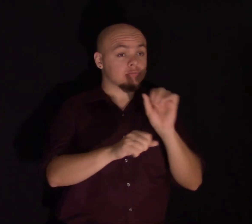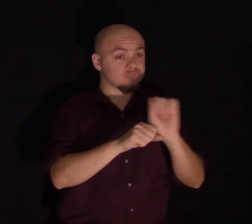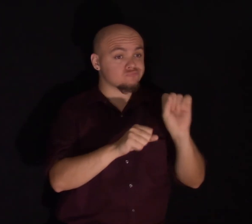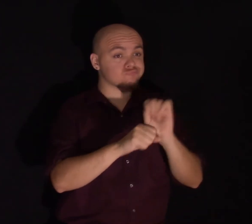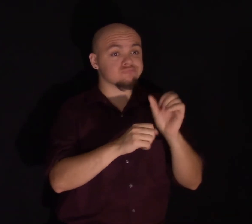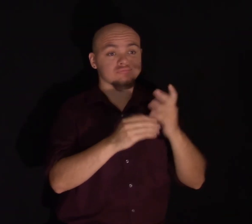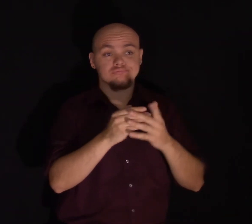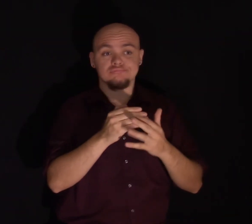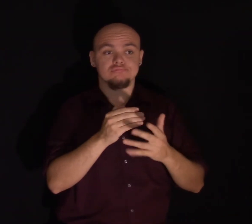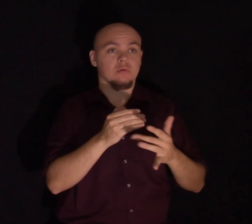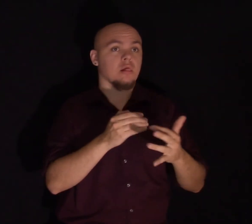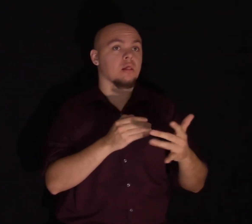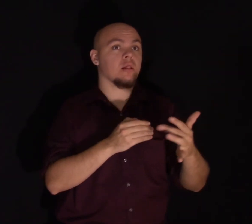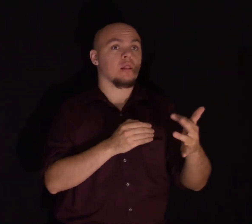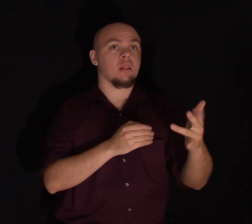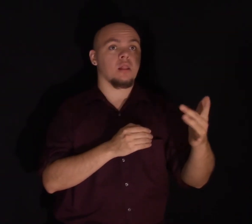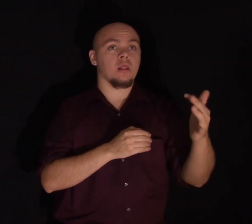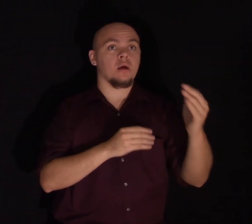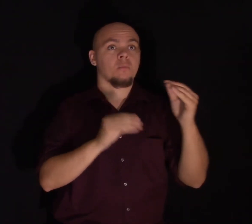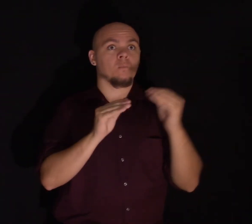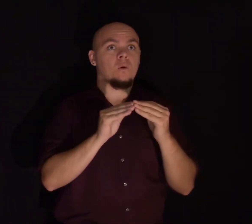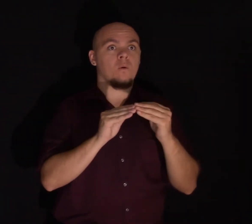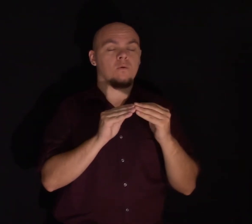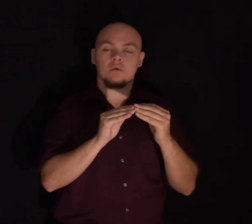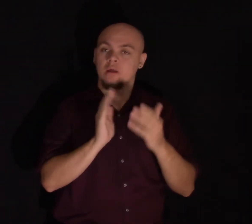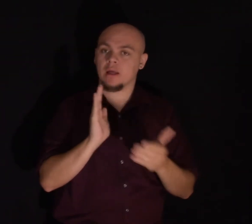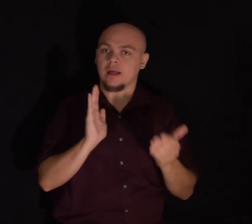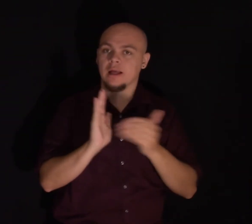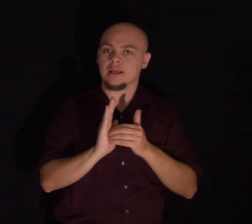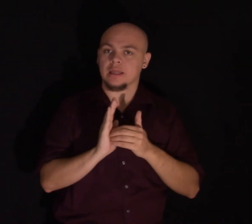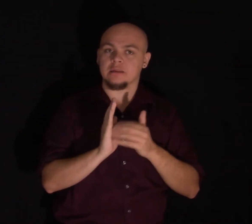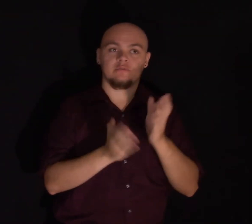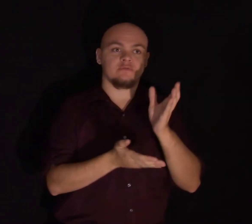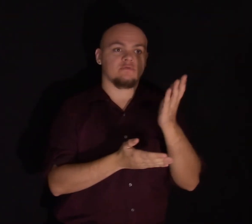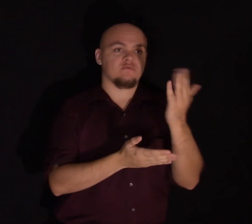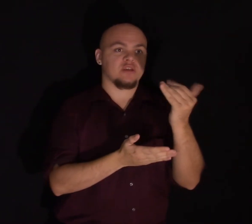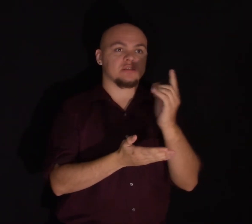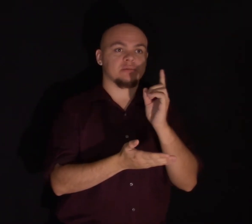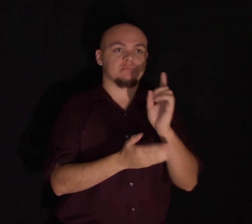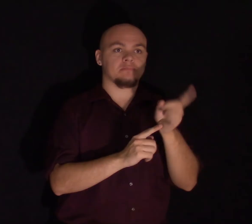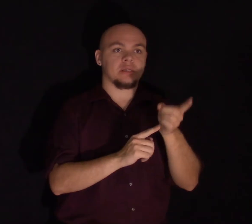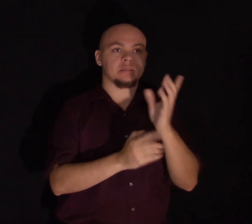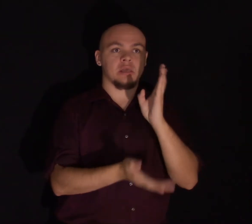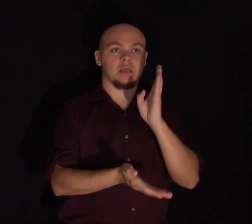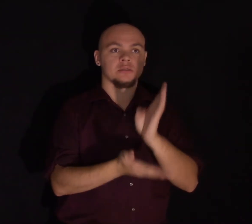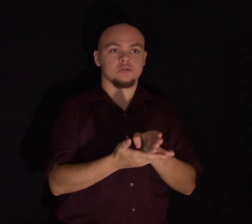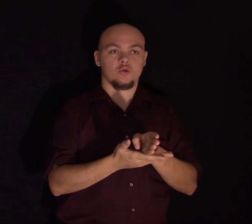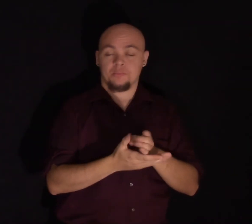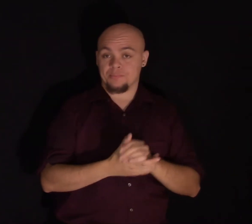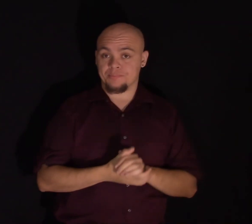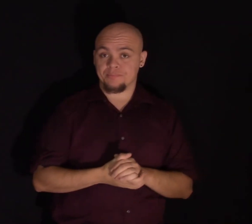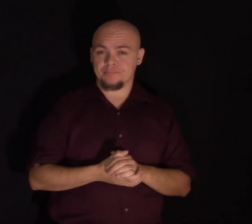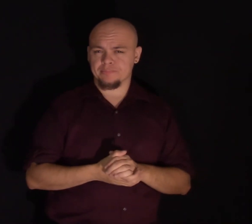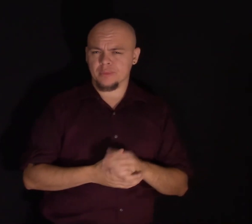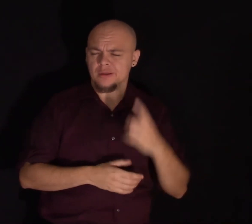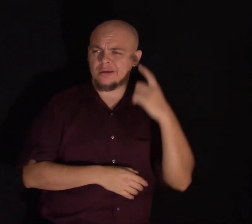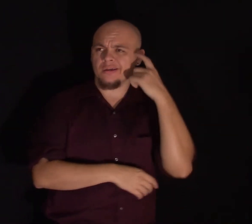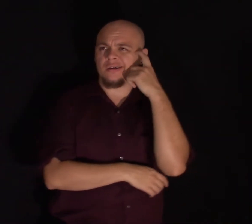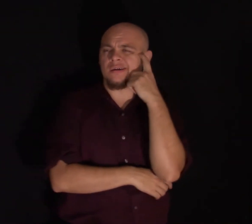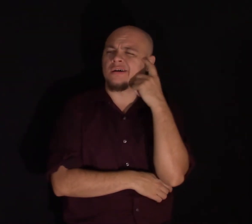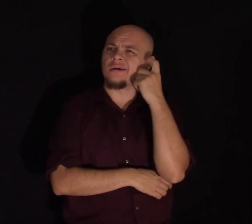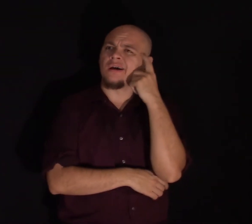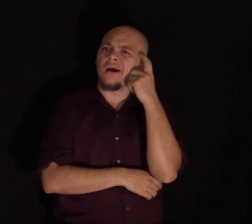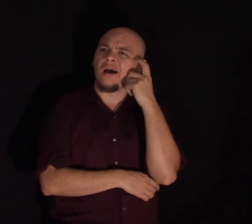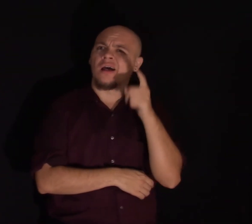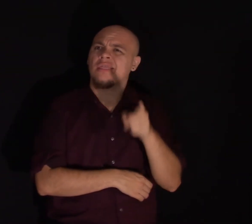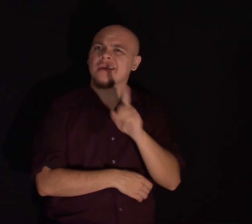could possibly have thought I would. But again, I stopped after 15 minutes. And then I thought, you know, this really